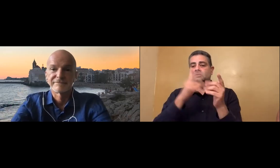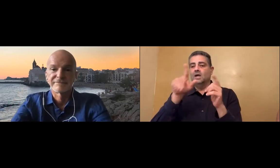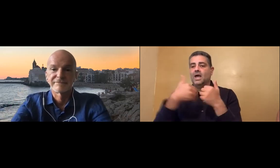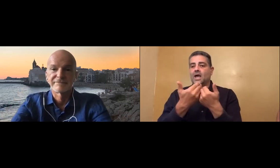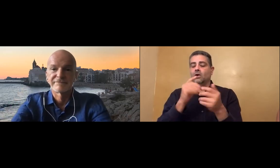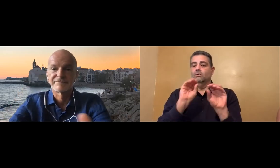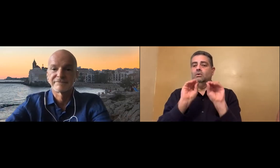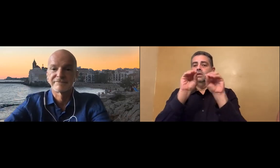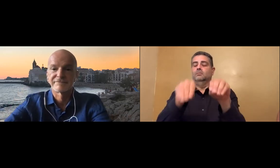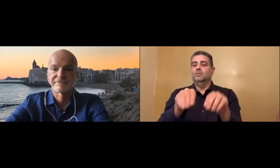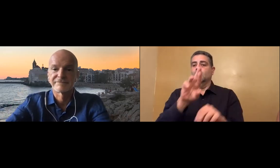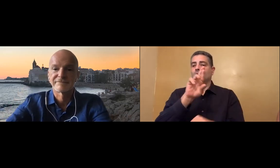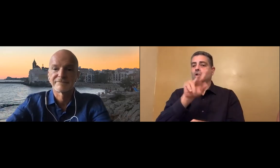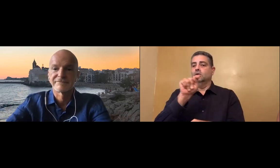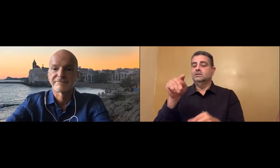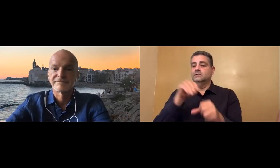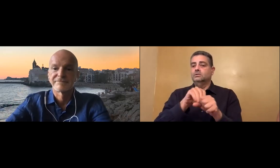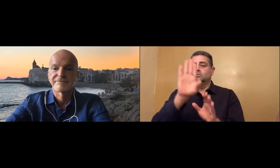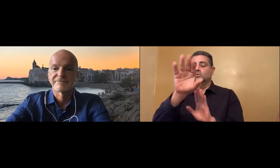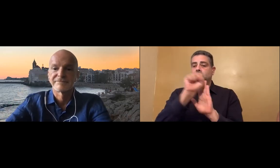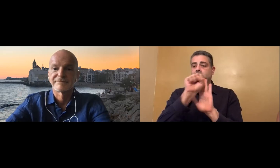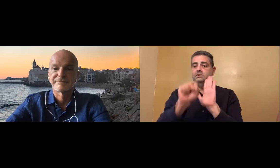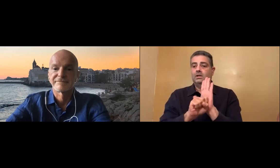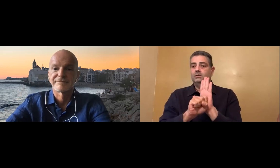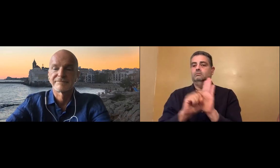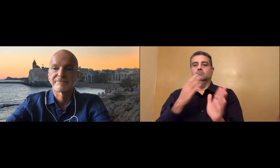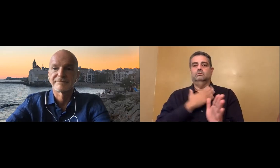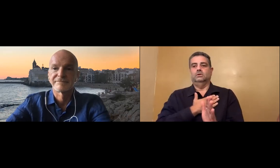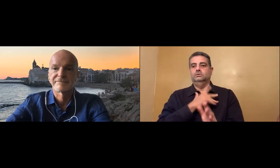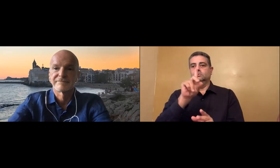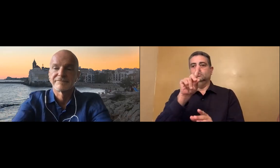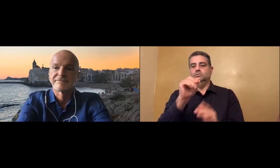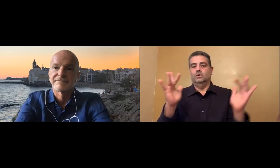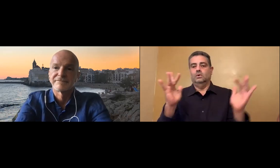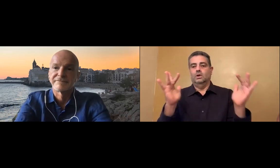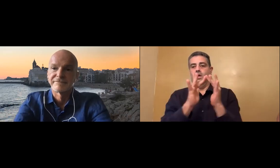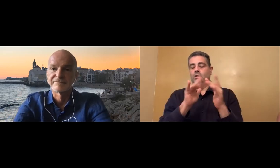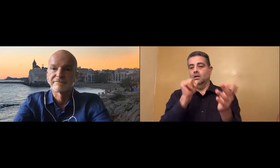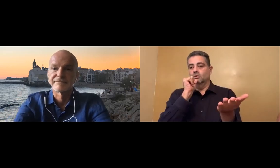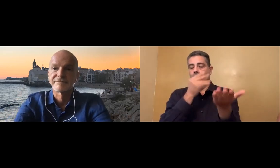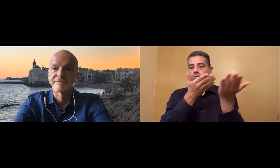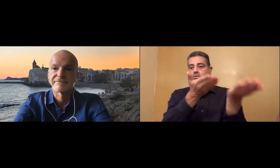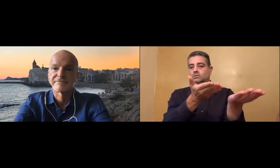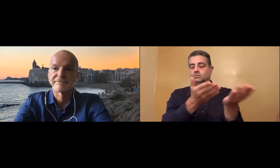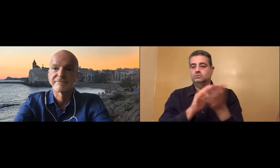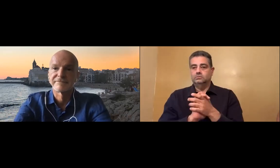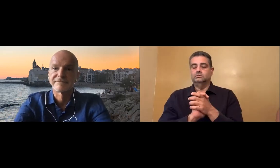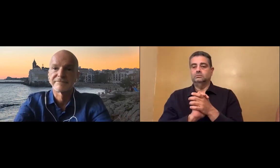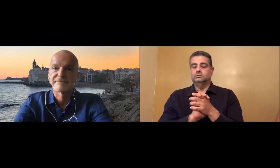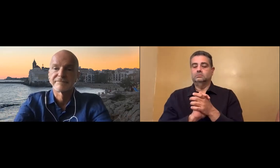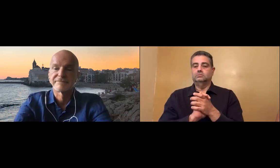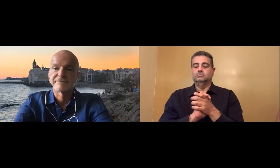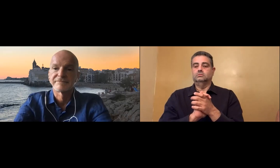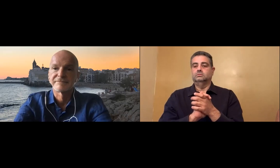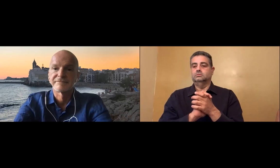So anytime you have questions about how you might implement RTT, please